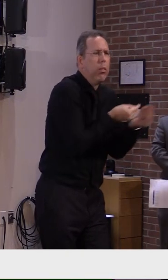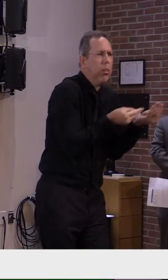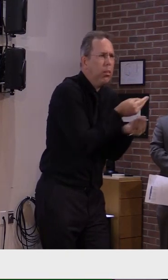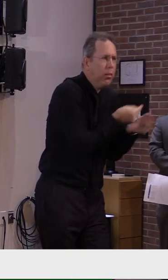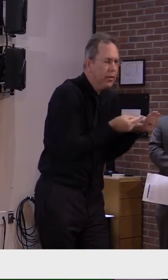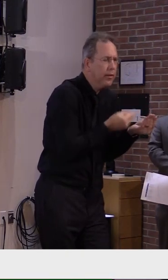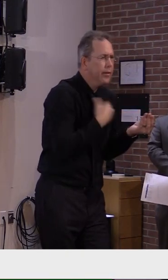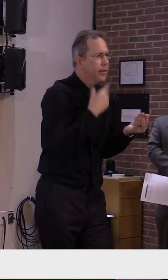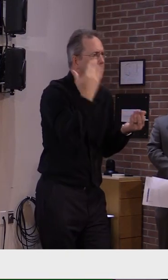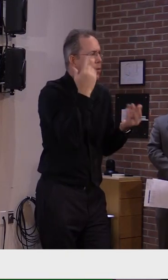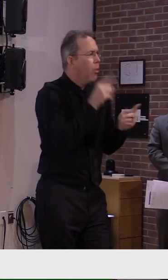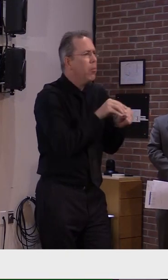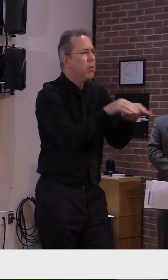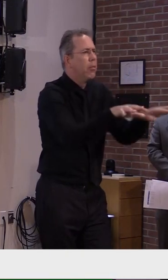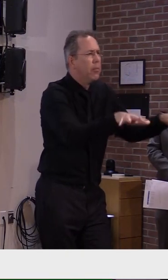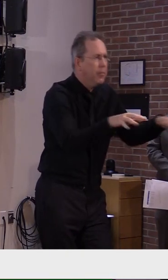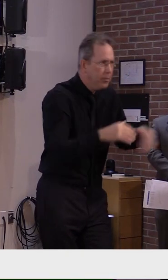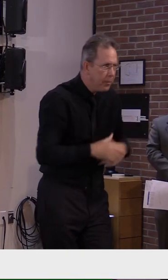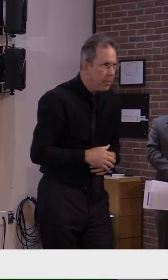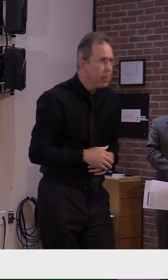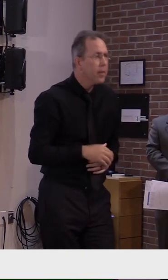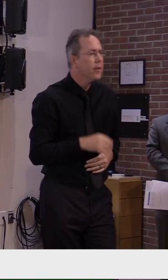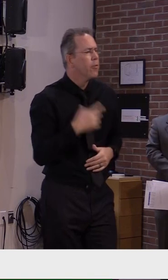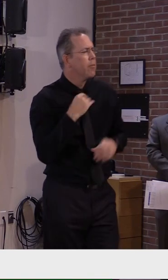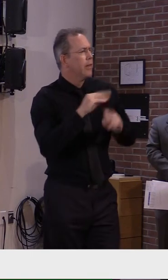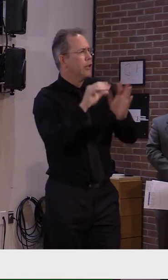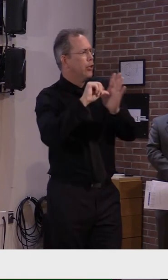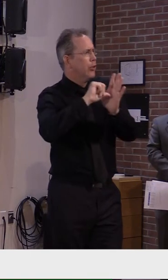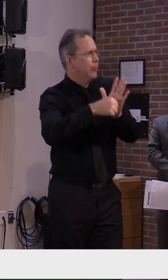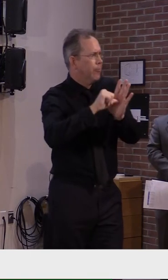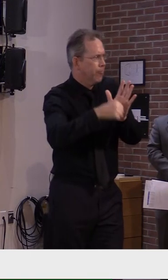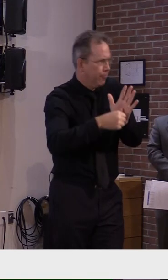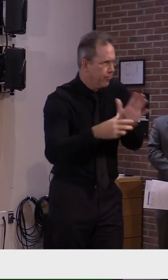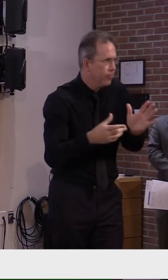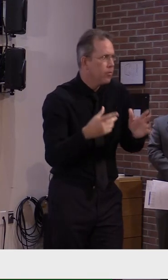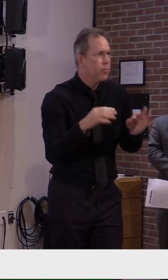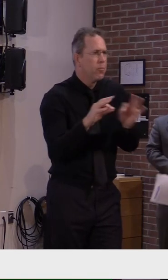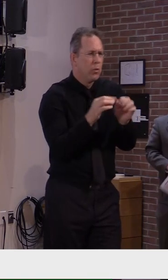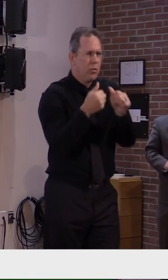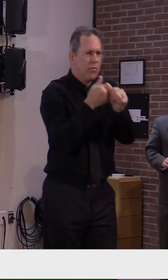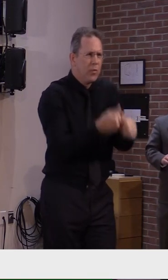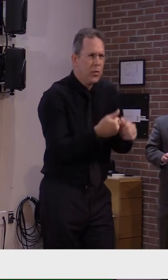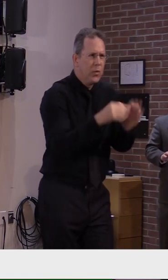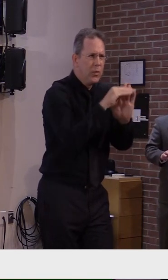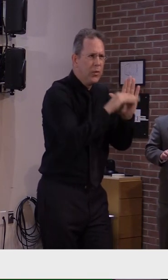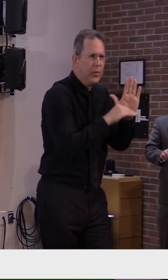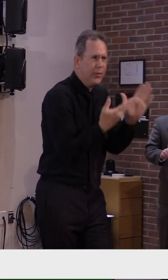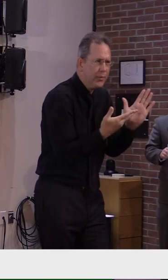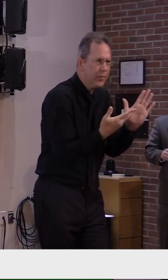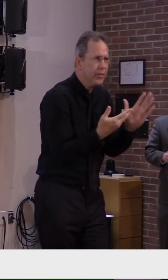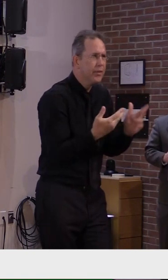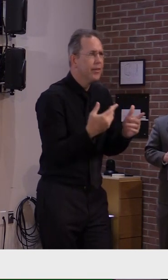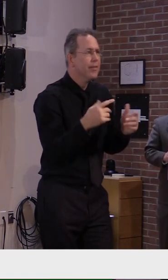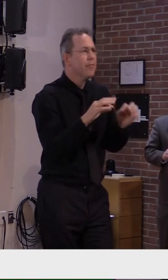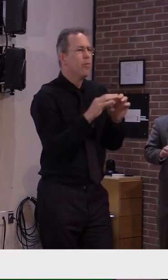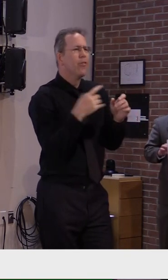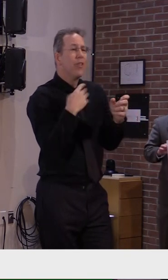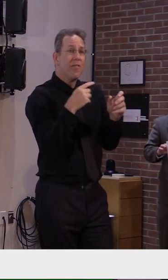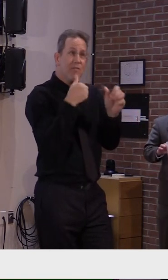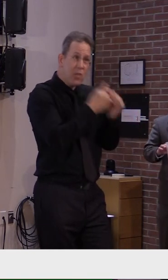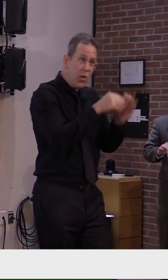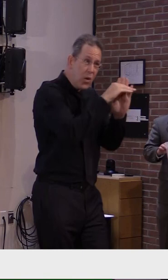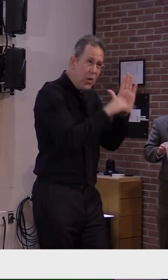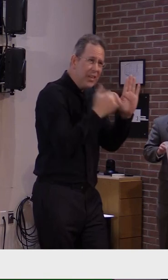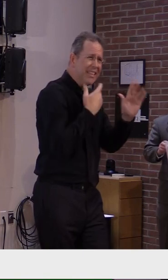stake, it will motivate Vermonters to follow this guidance so we can get back together again soon and safely.